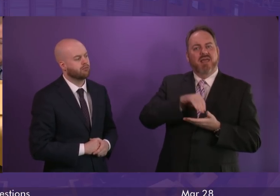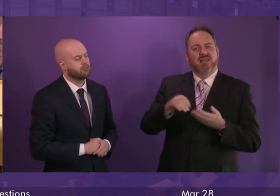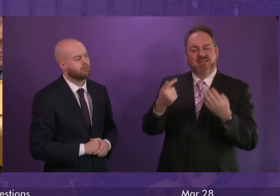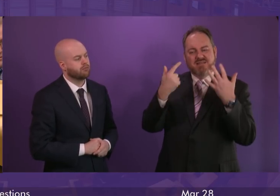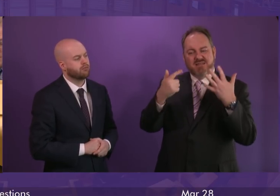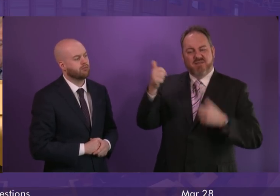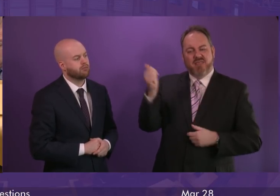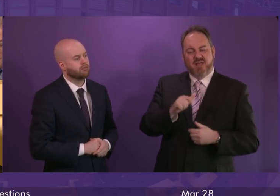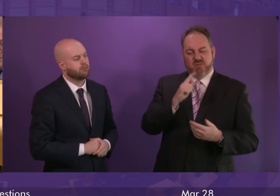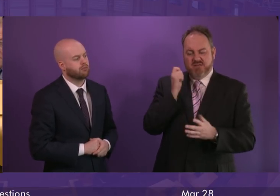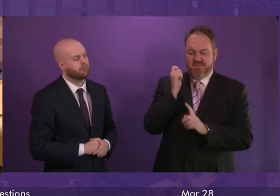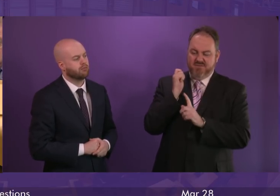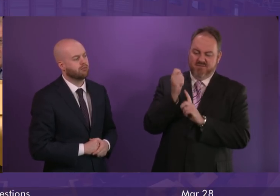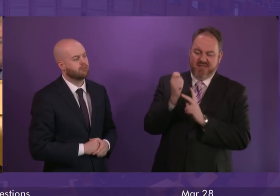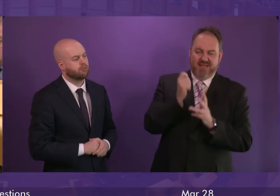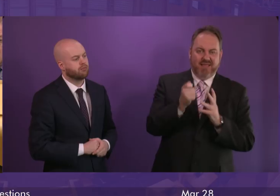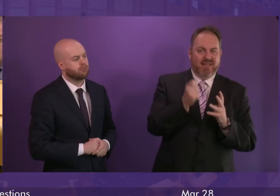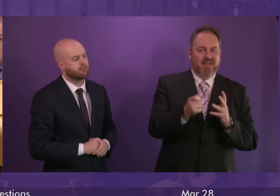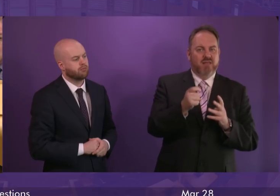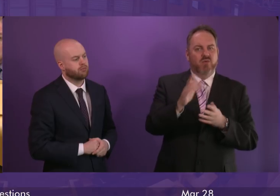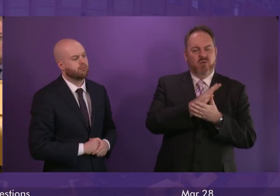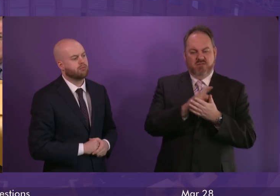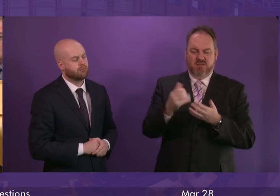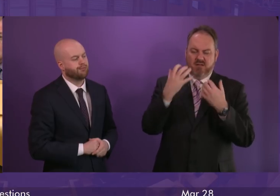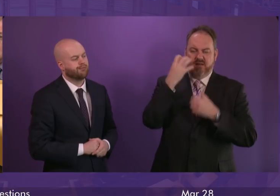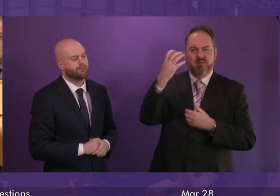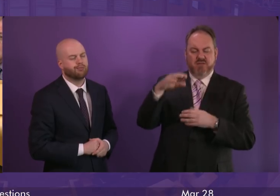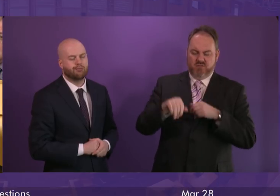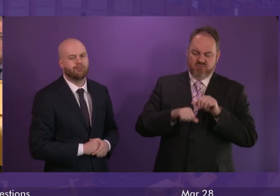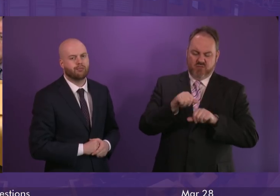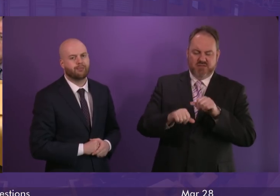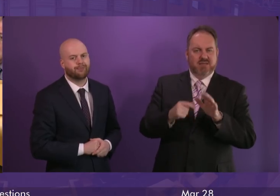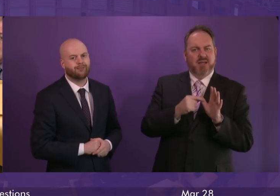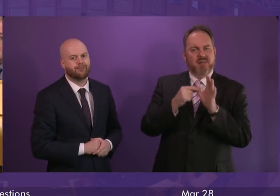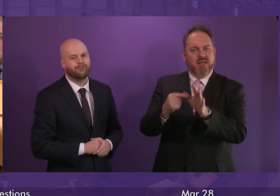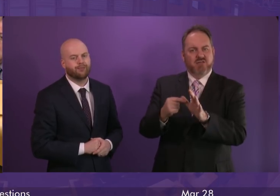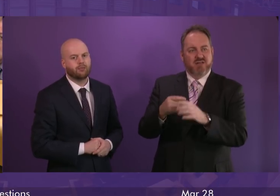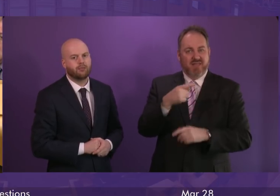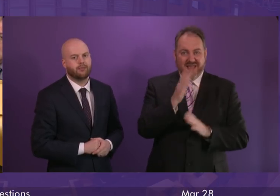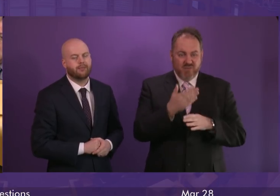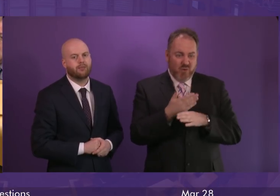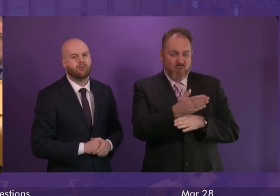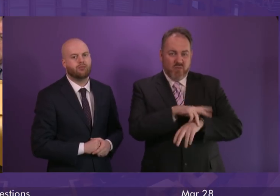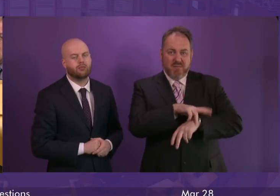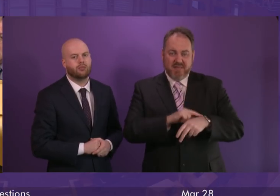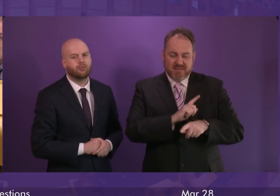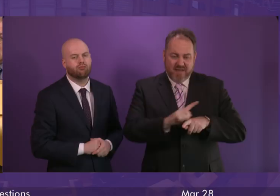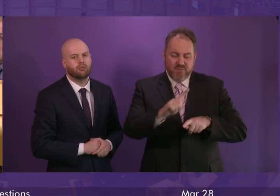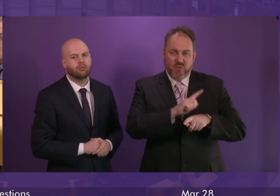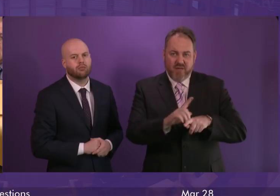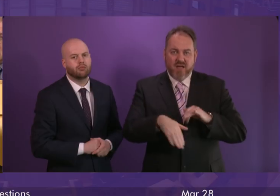fee for the Home Office to process their application. The family are now reporting to the police every week until their